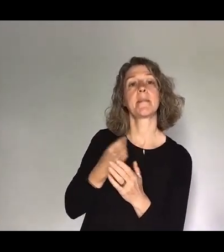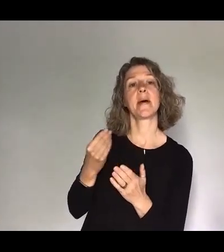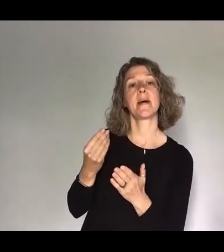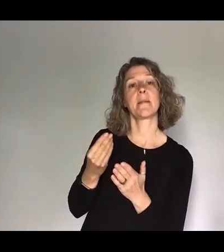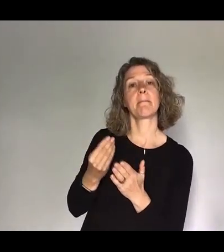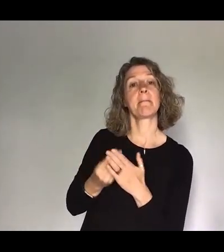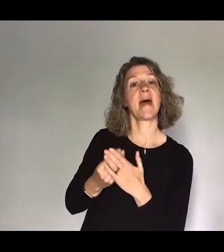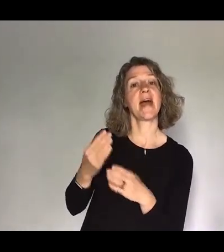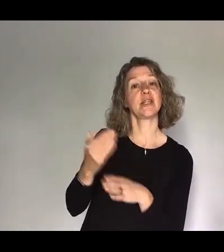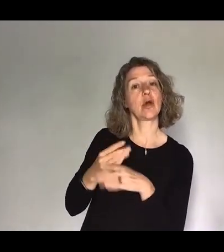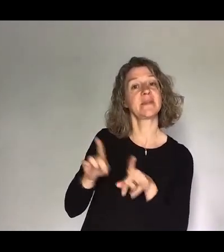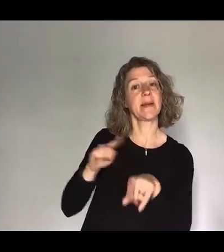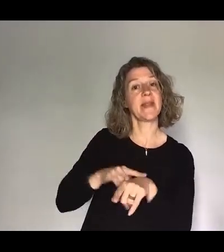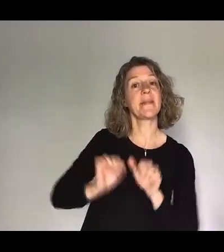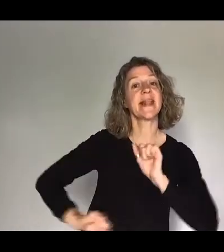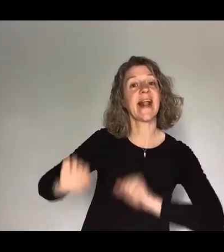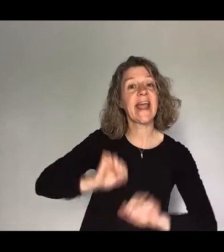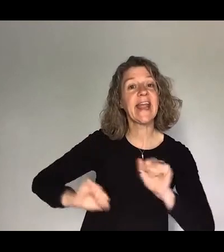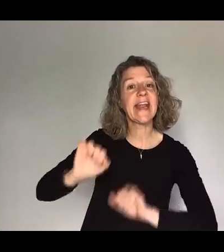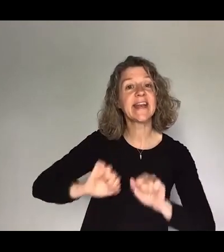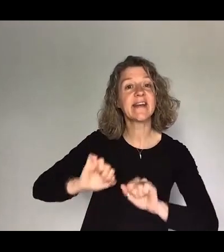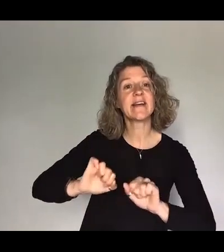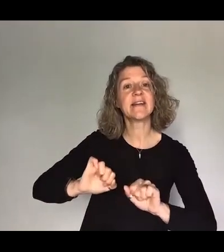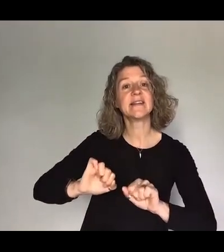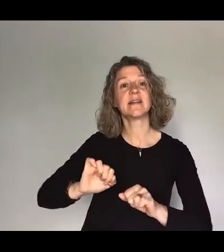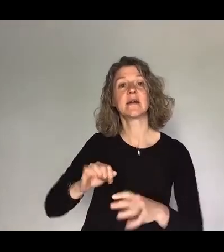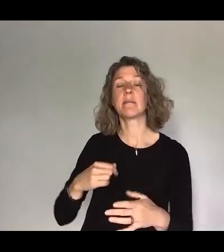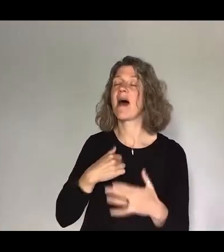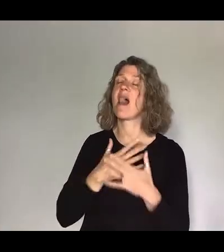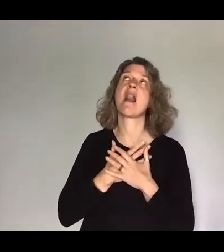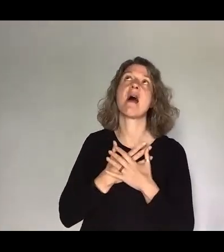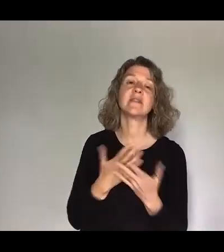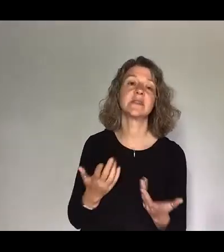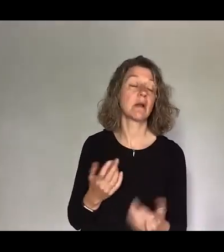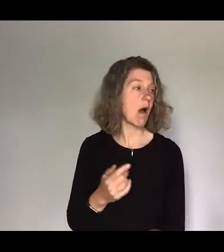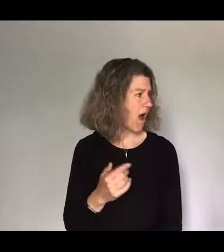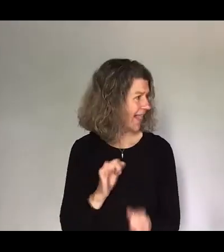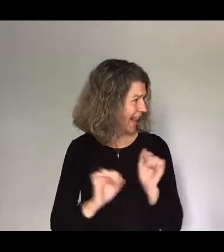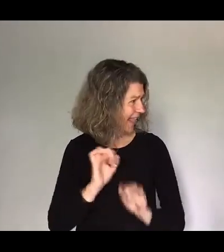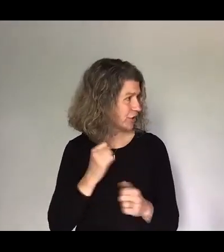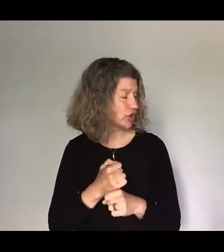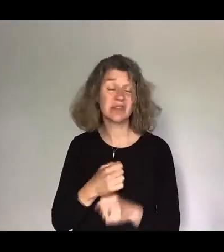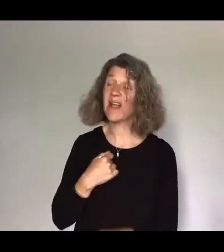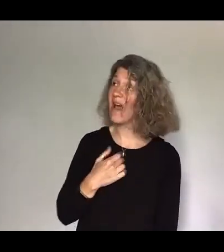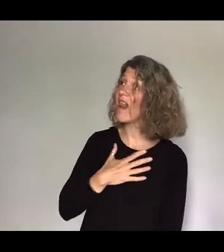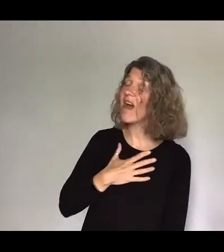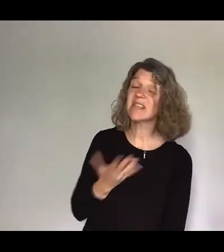So I cleaned the church. But you were the youth pastor? Yeah, and I absolutely loved it. Oh, I love that. Part-time youth work, a part-time cleaner. You a bit of cleaning.